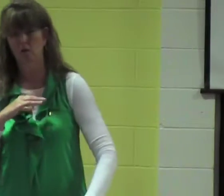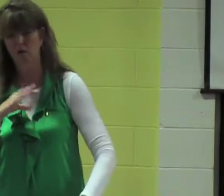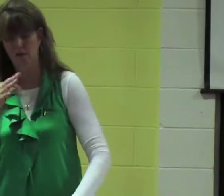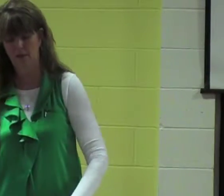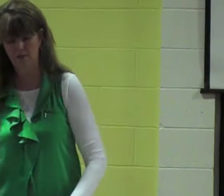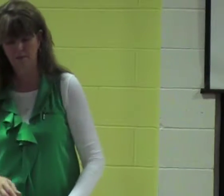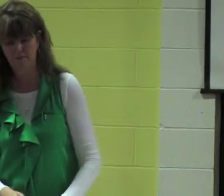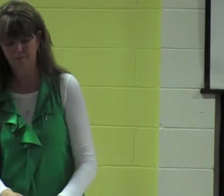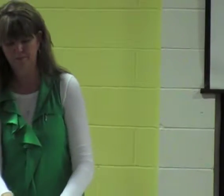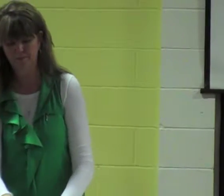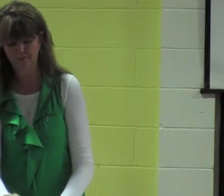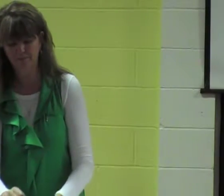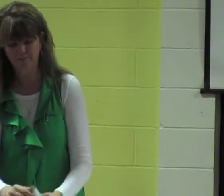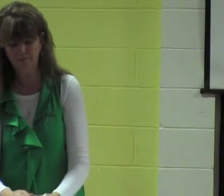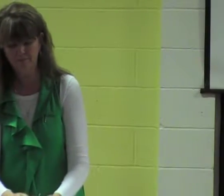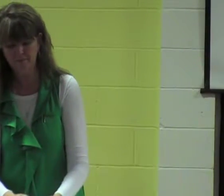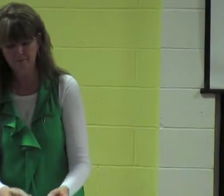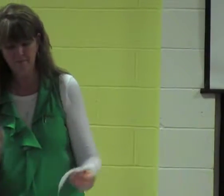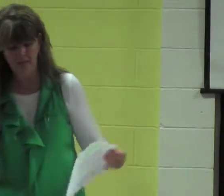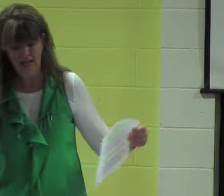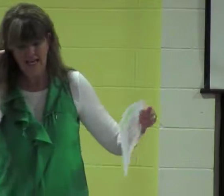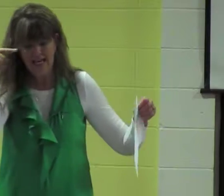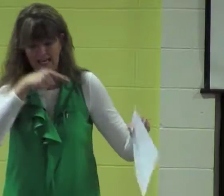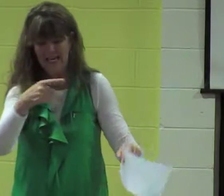and he has a quote that's so cool